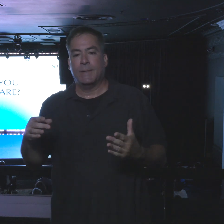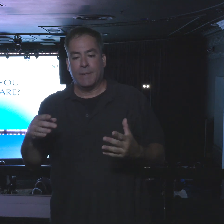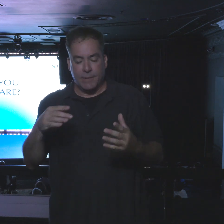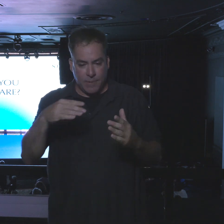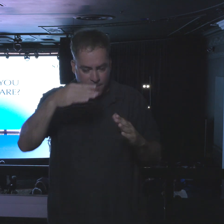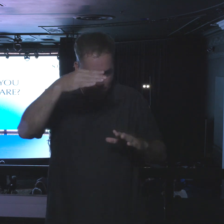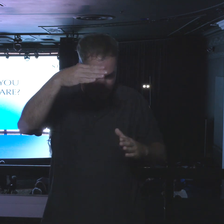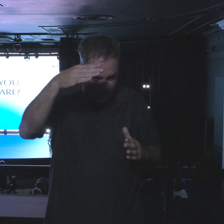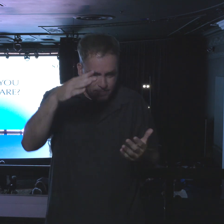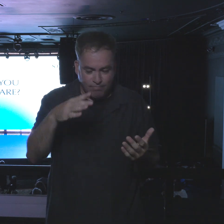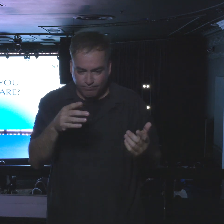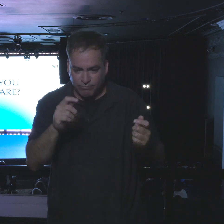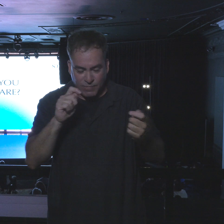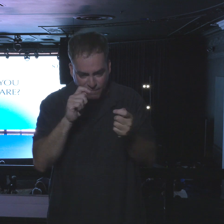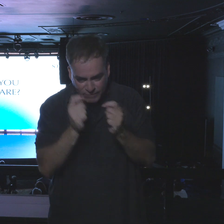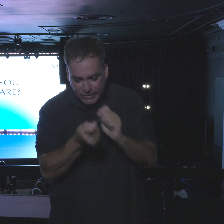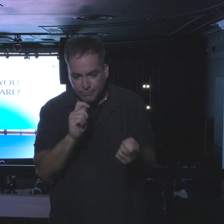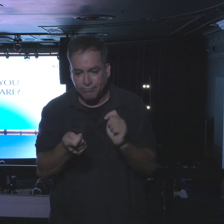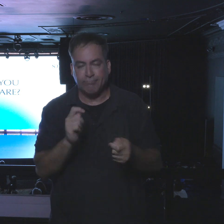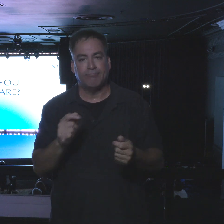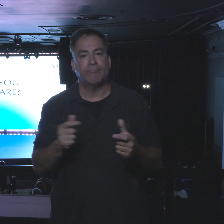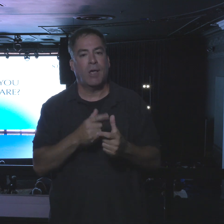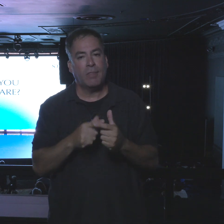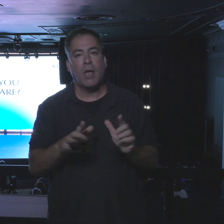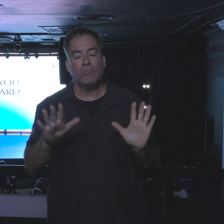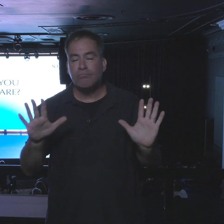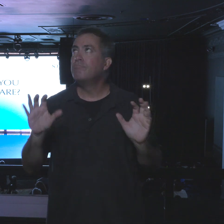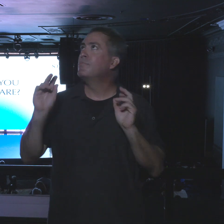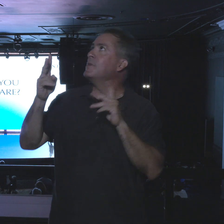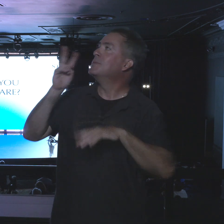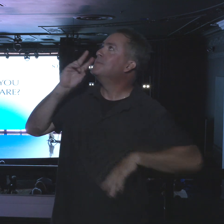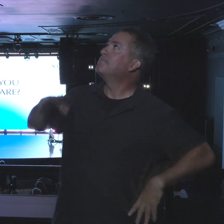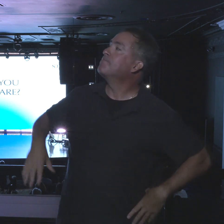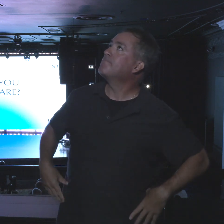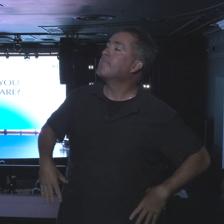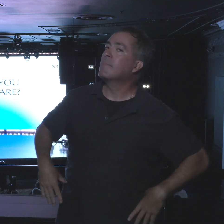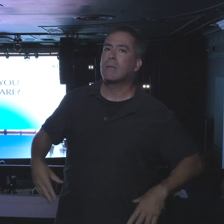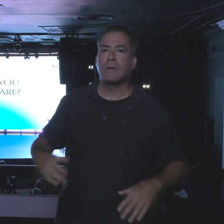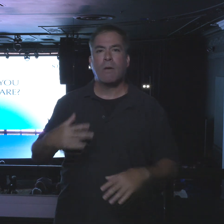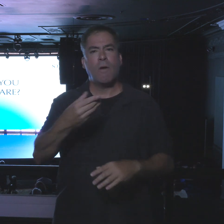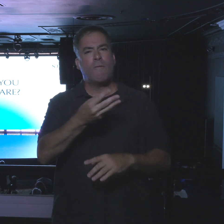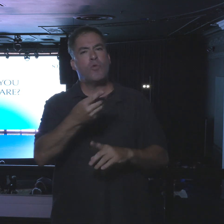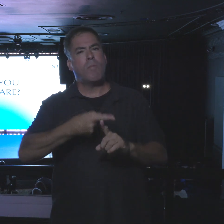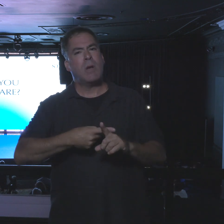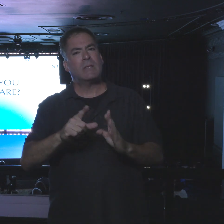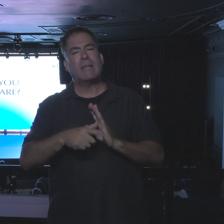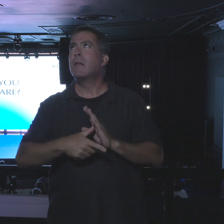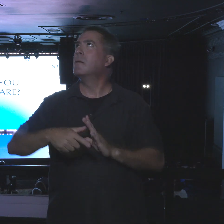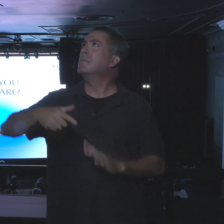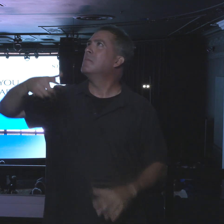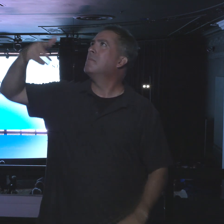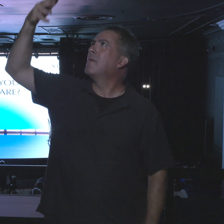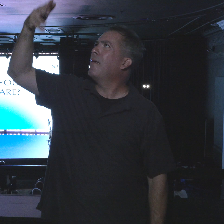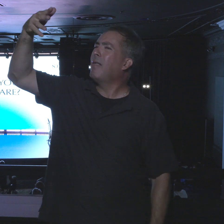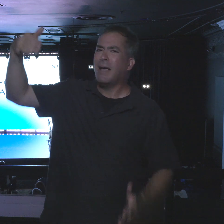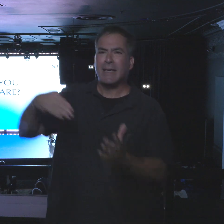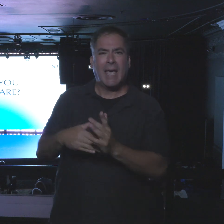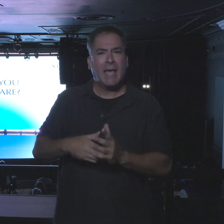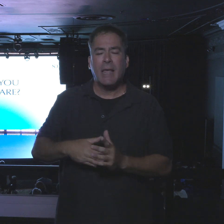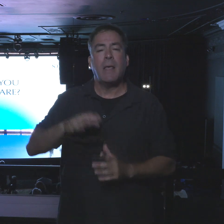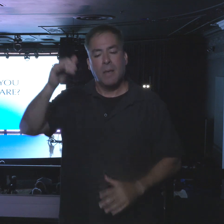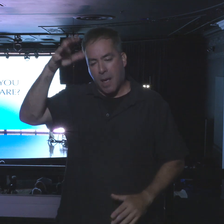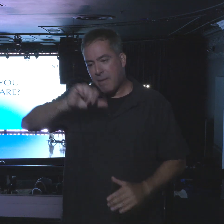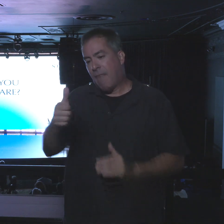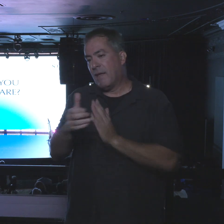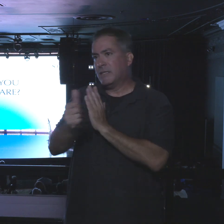Few months later, there it is. It's the lead pan. It's the lead pan. You got to break up the floor. You got to break up the